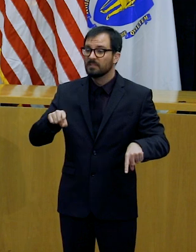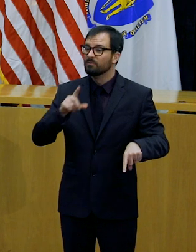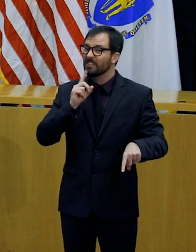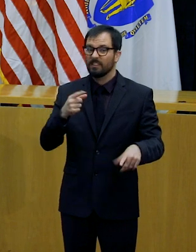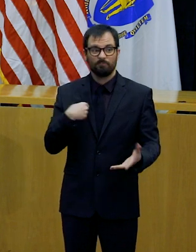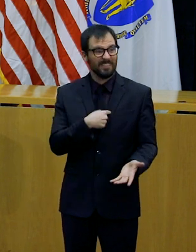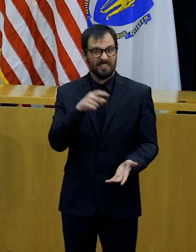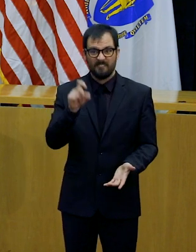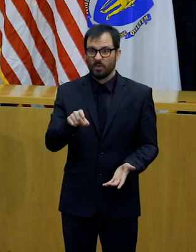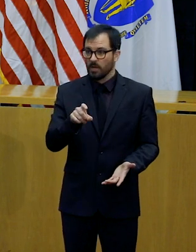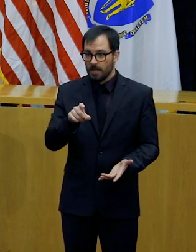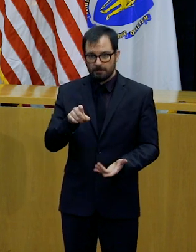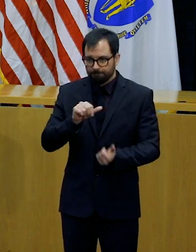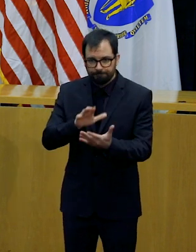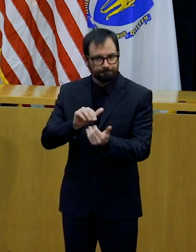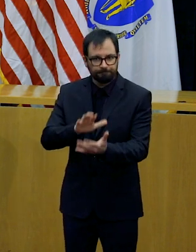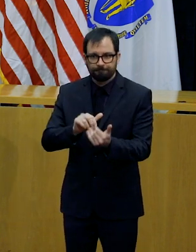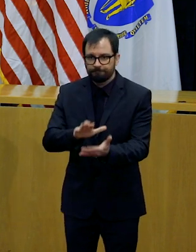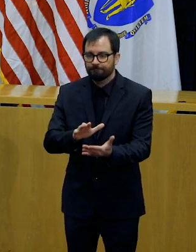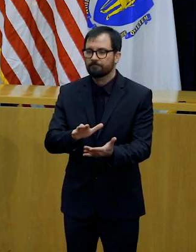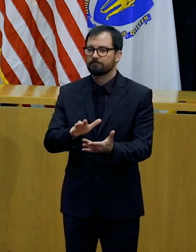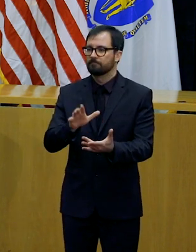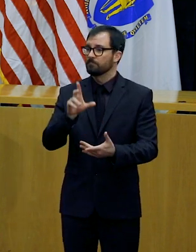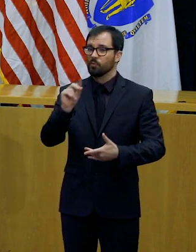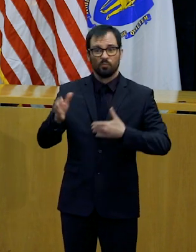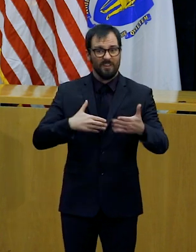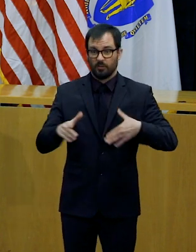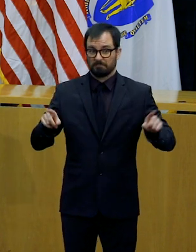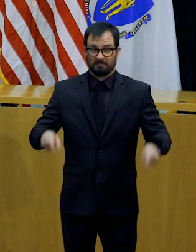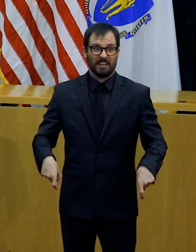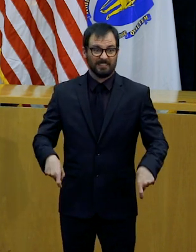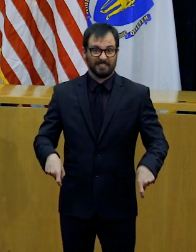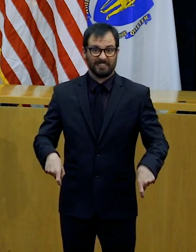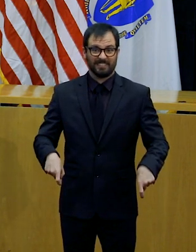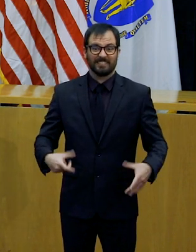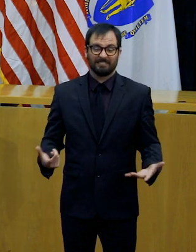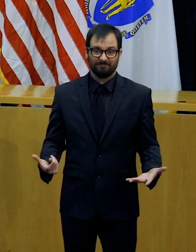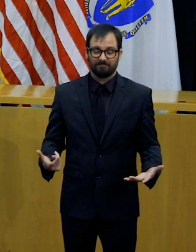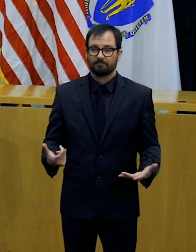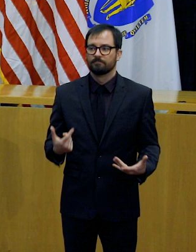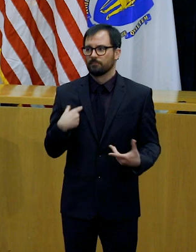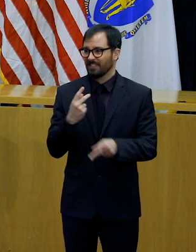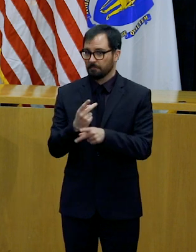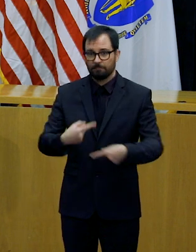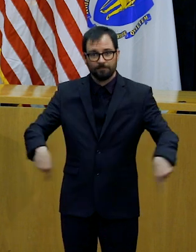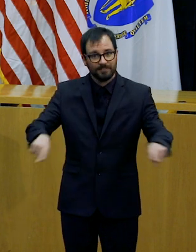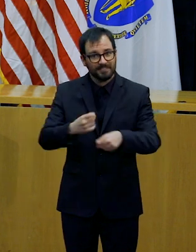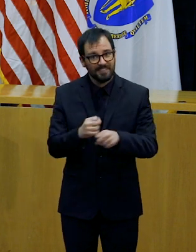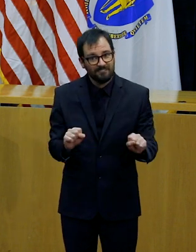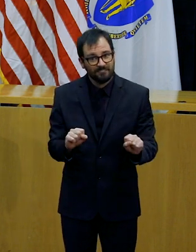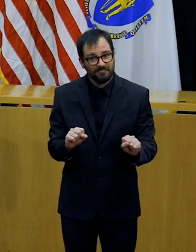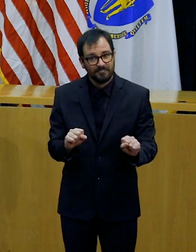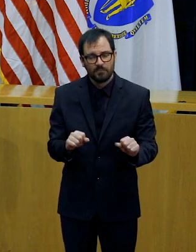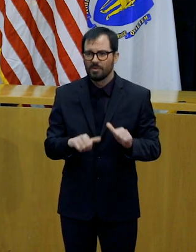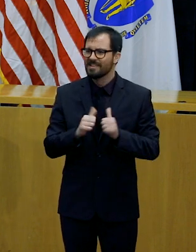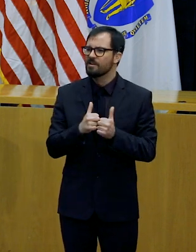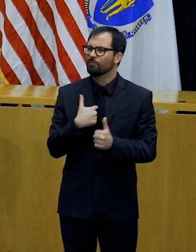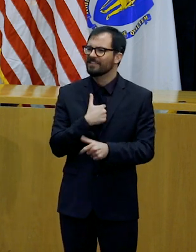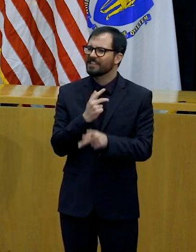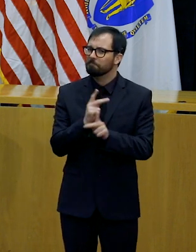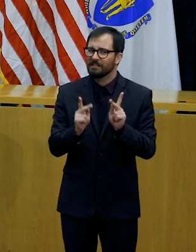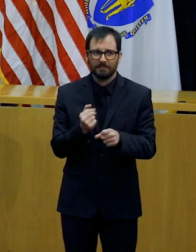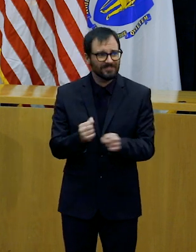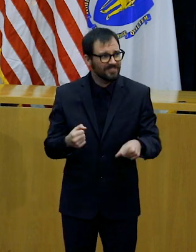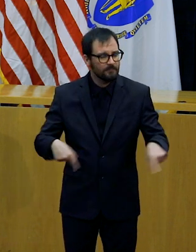this commonwealth safe. When I think about keeping this commonwealth safe, there's no doubt in my mind or the Governor's that we